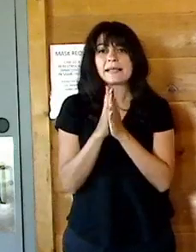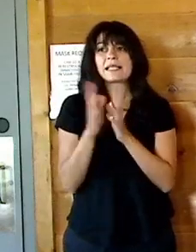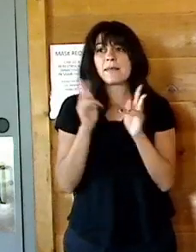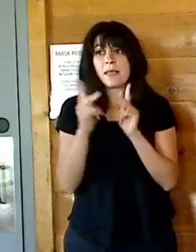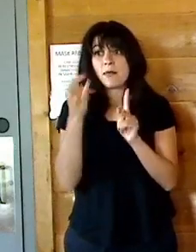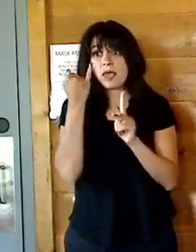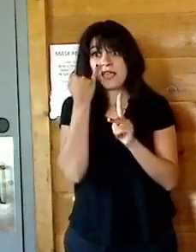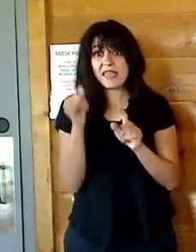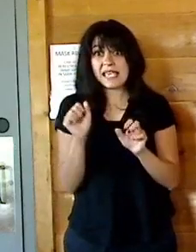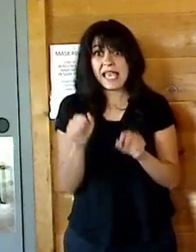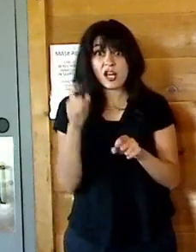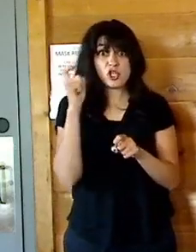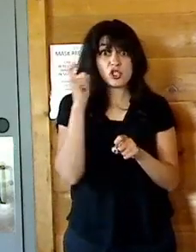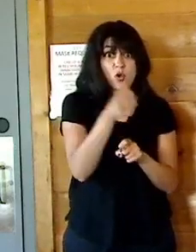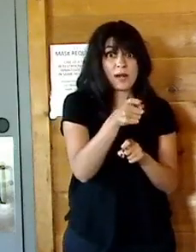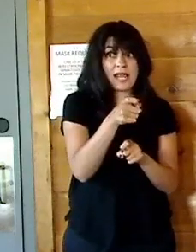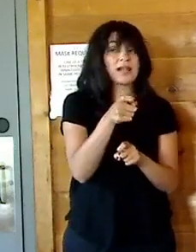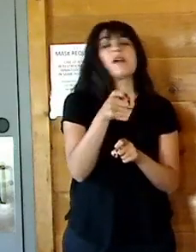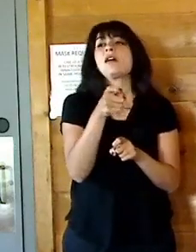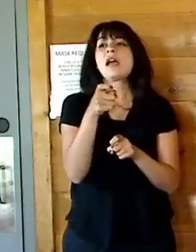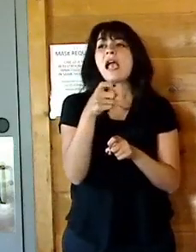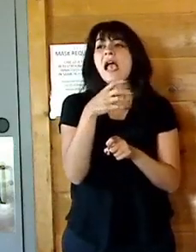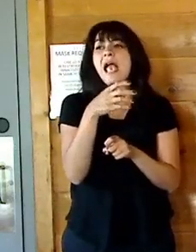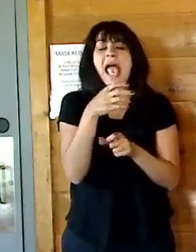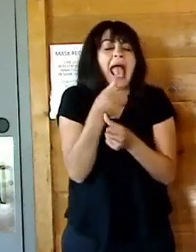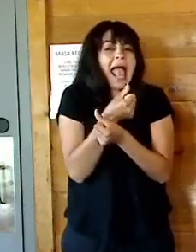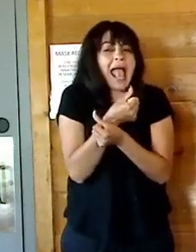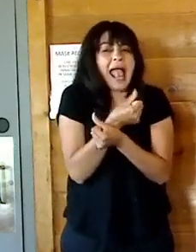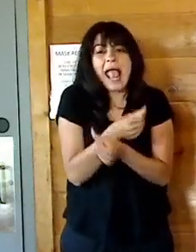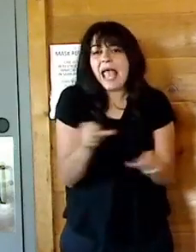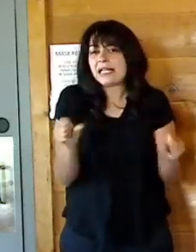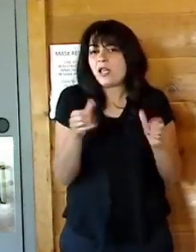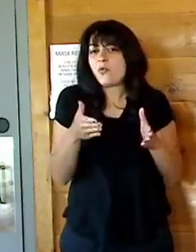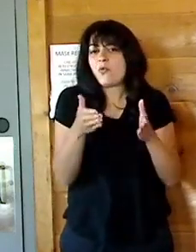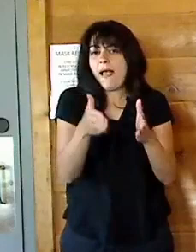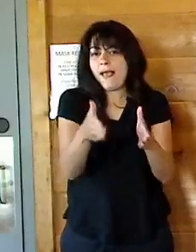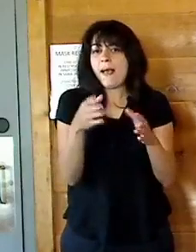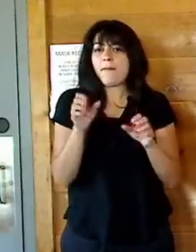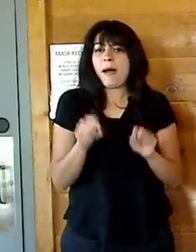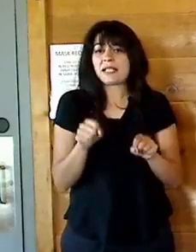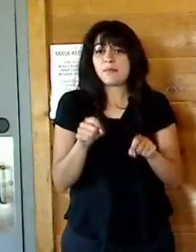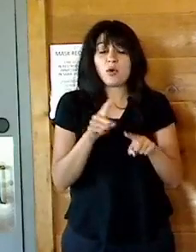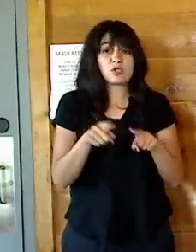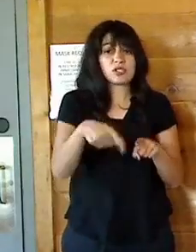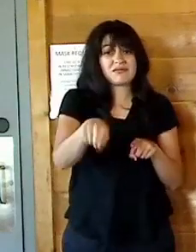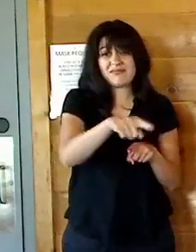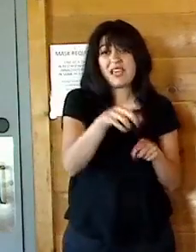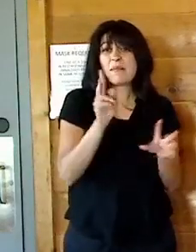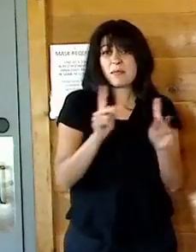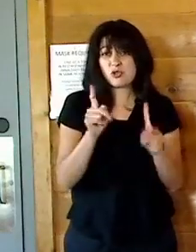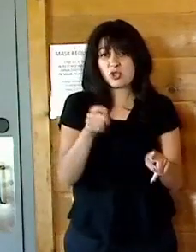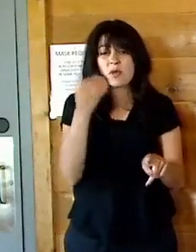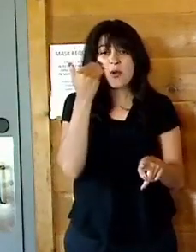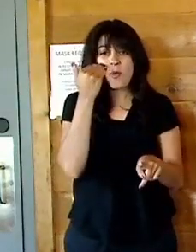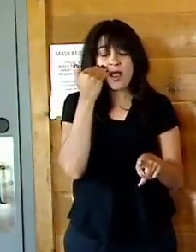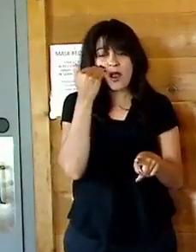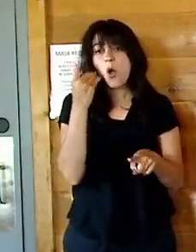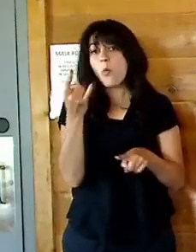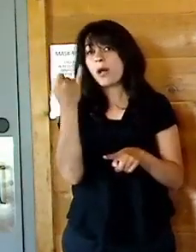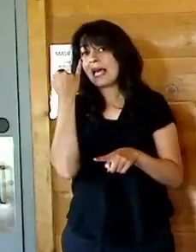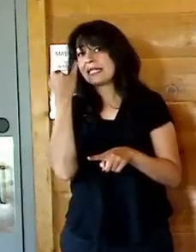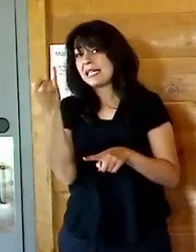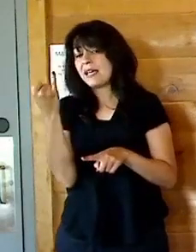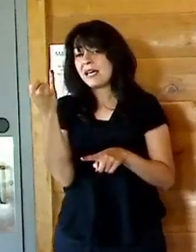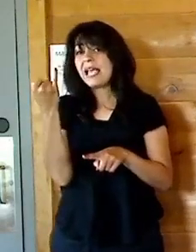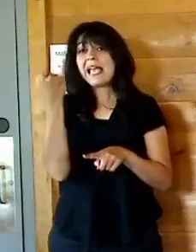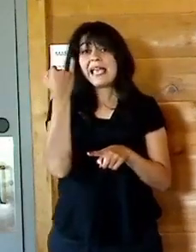can donate. Yes. In any way possible. Just to be aware. One of the ideas might